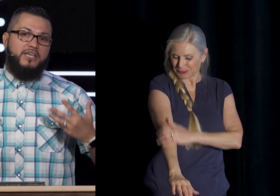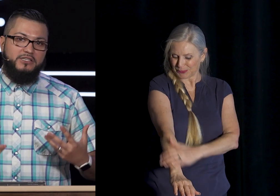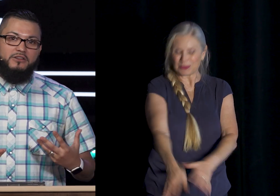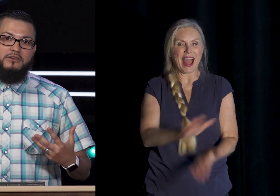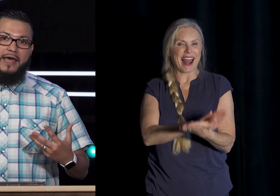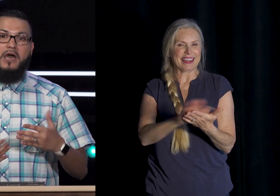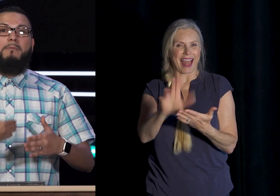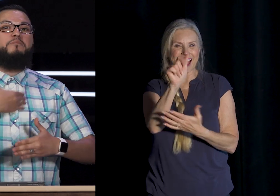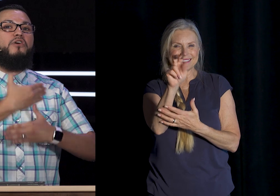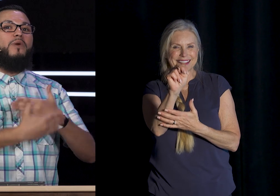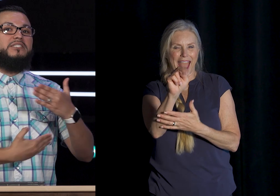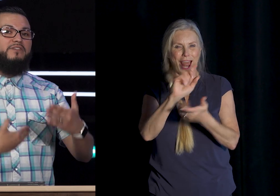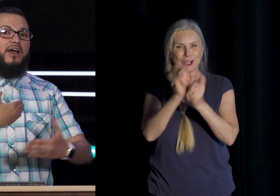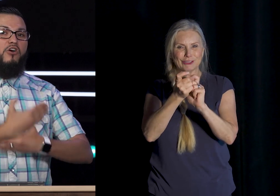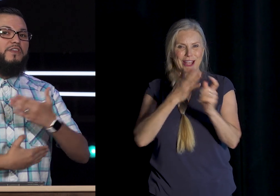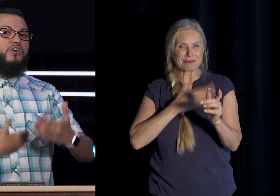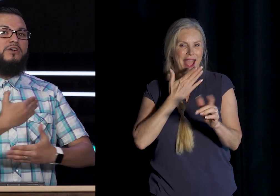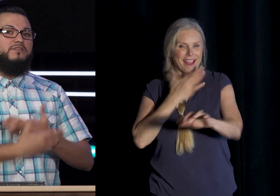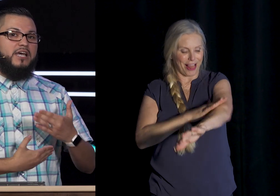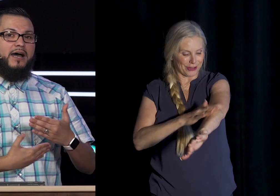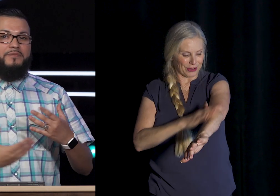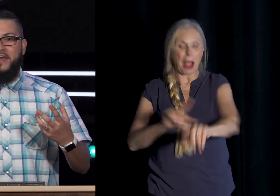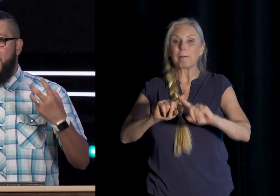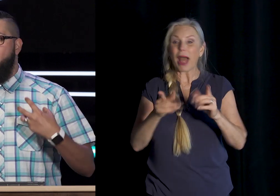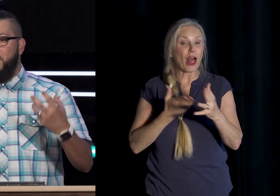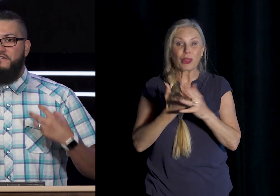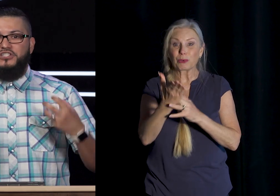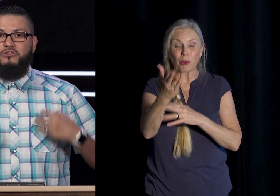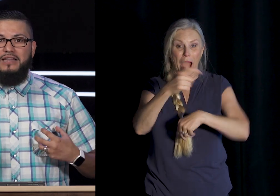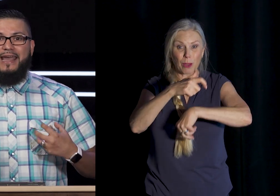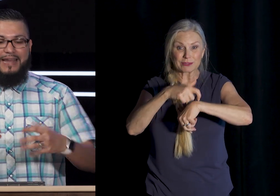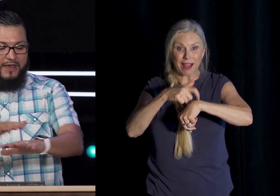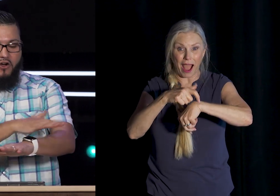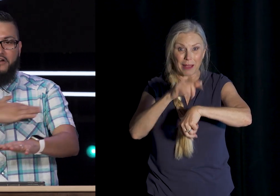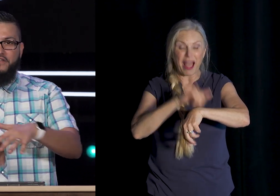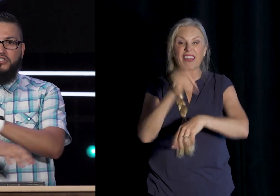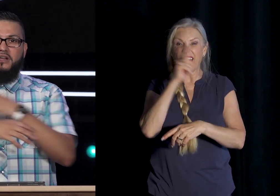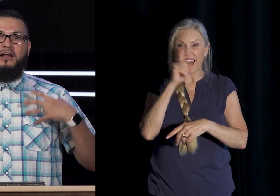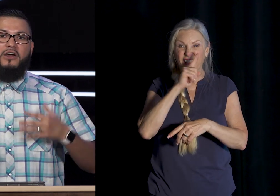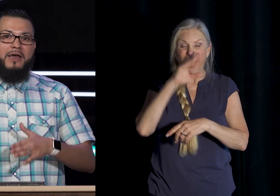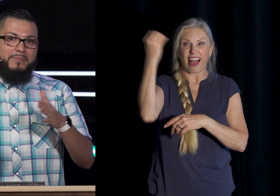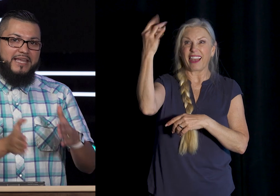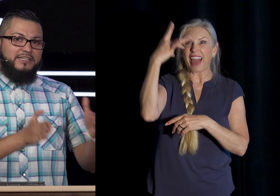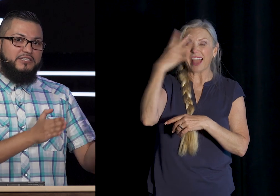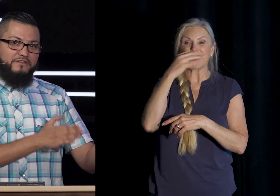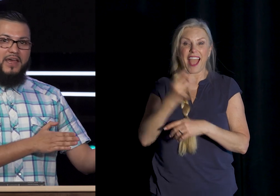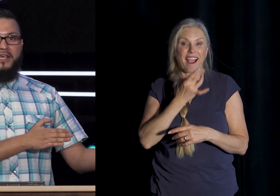skin To look like But progressively Over the course Of time That artificial light And that artificial Color begins To fade